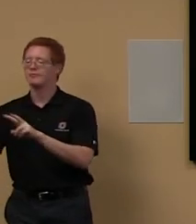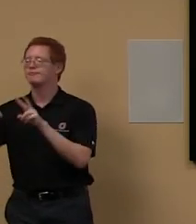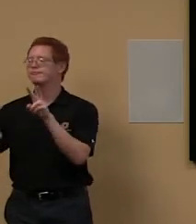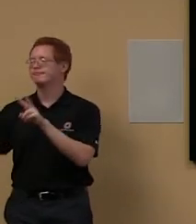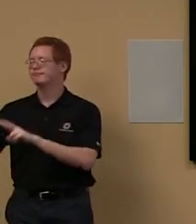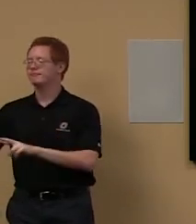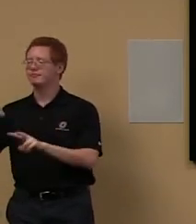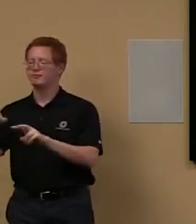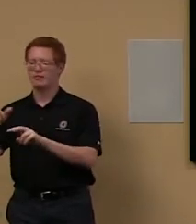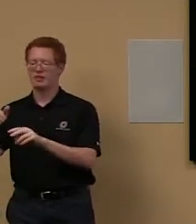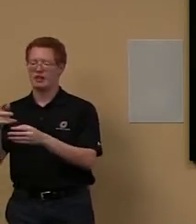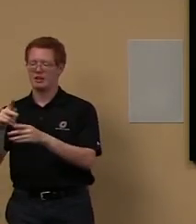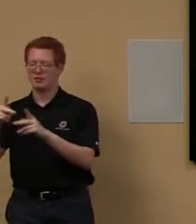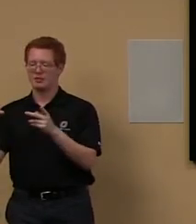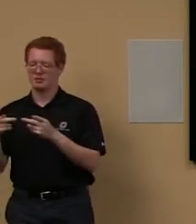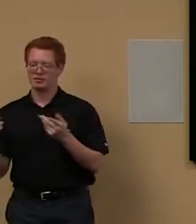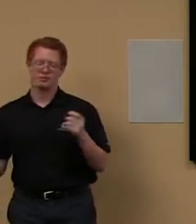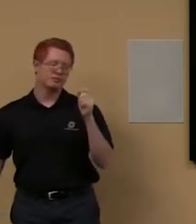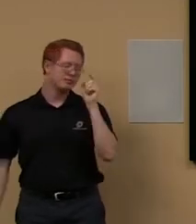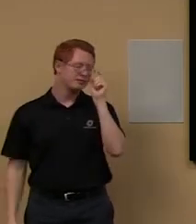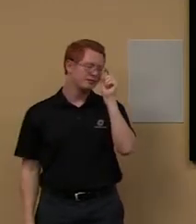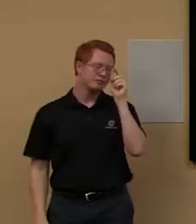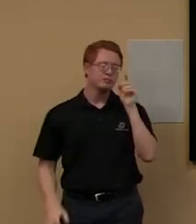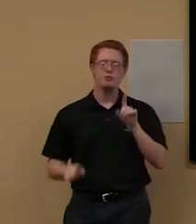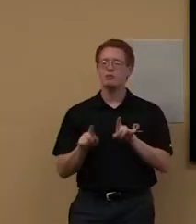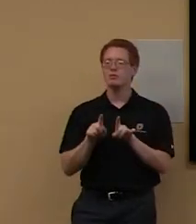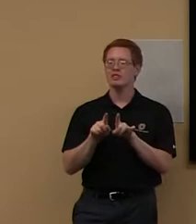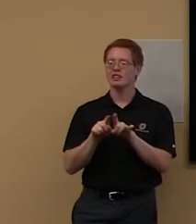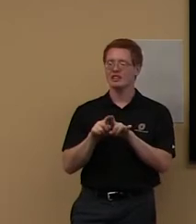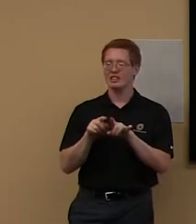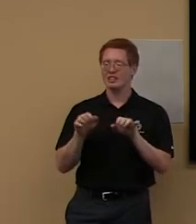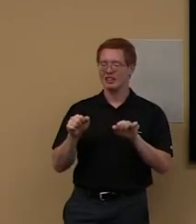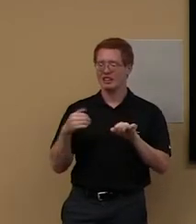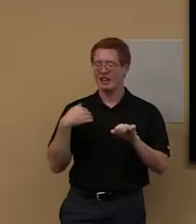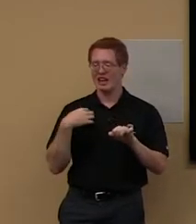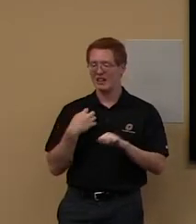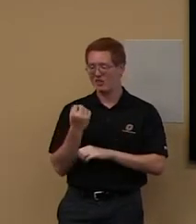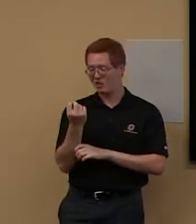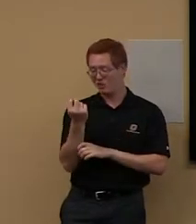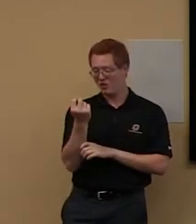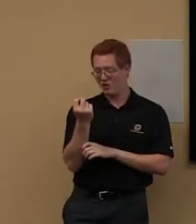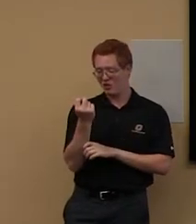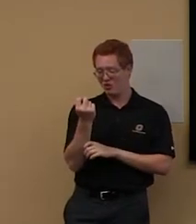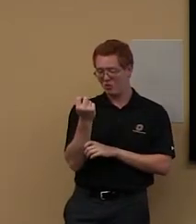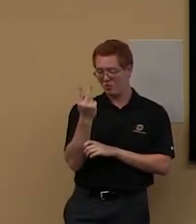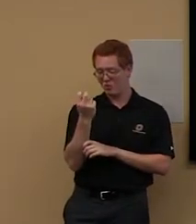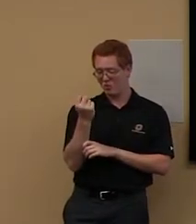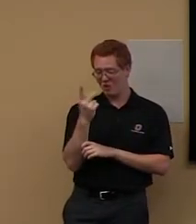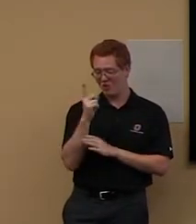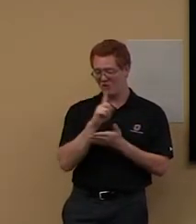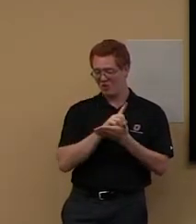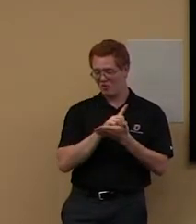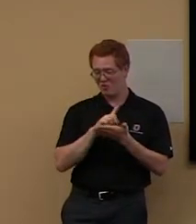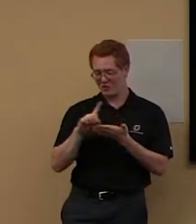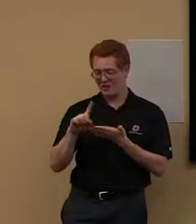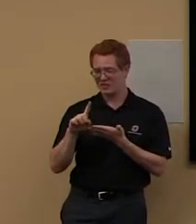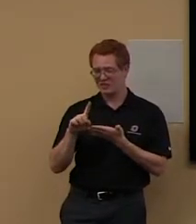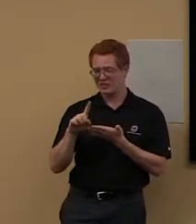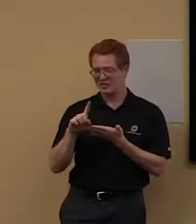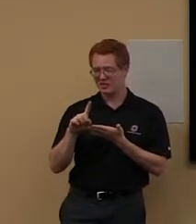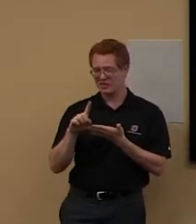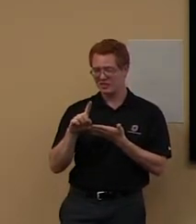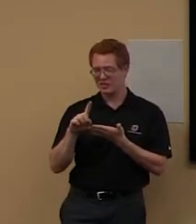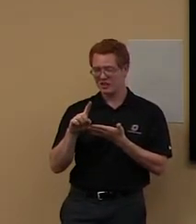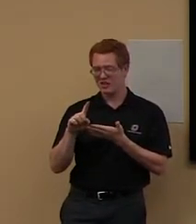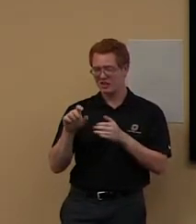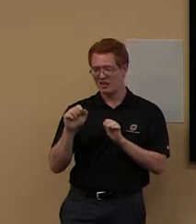and you get 12 weeks of having those books with you with two renewals. So, you could check out a book, renew it twice, and have it